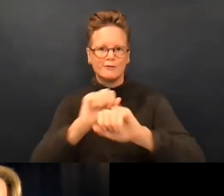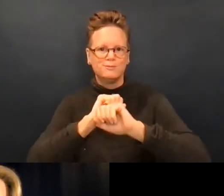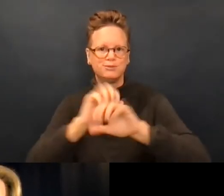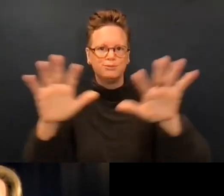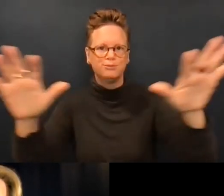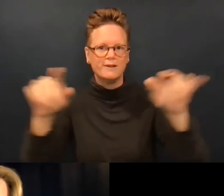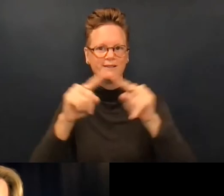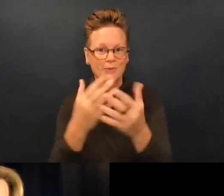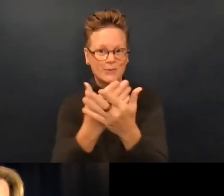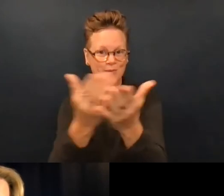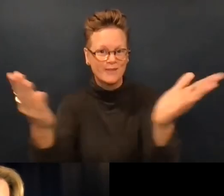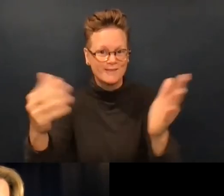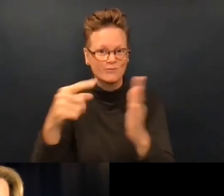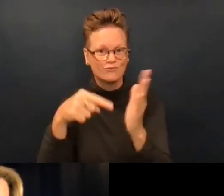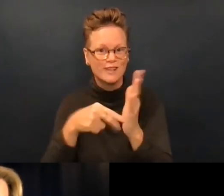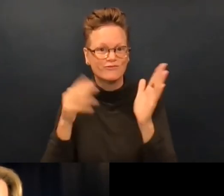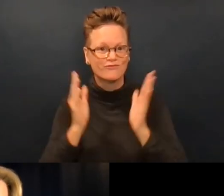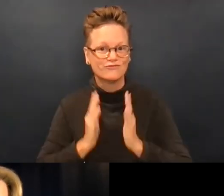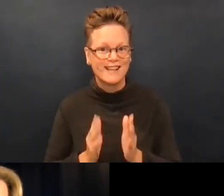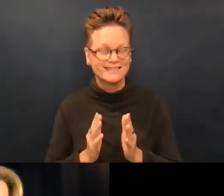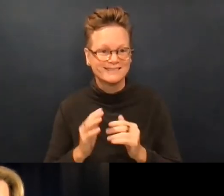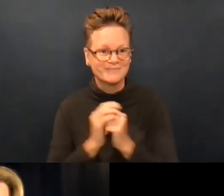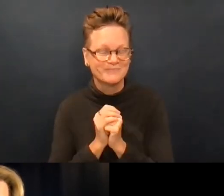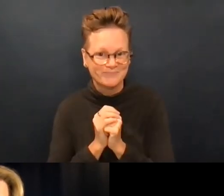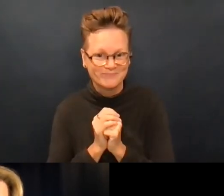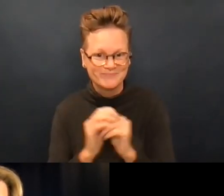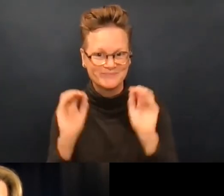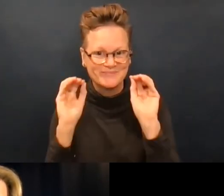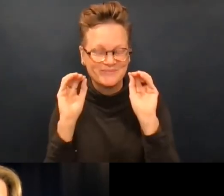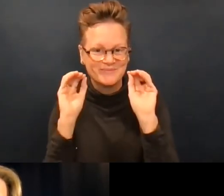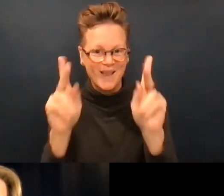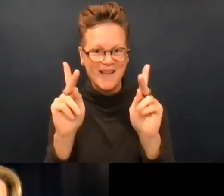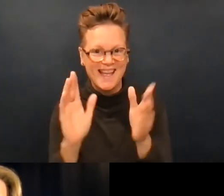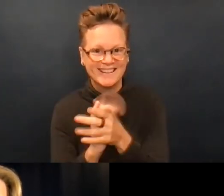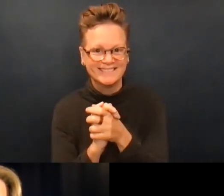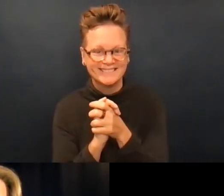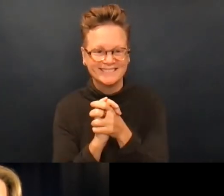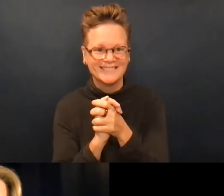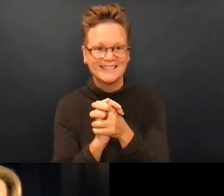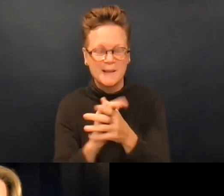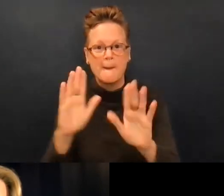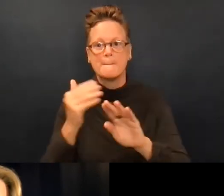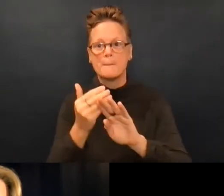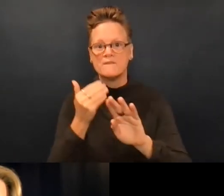then once we have everything all cleaned up and polished, we'll go ahead and disseminate that out to the registrants and to the public.